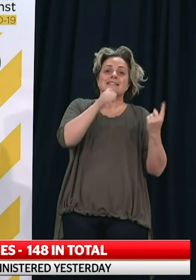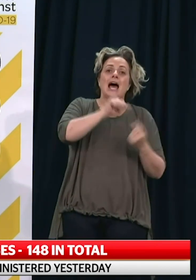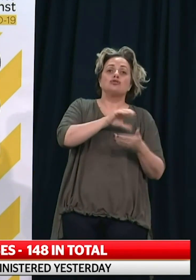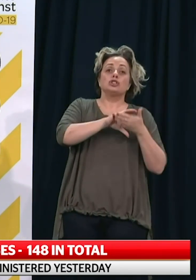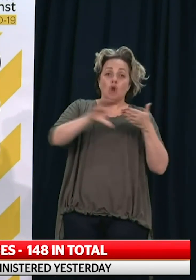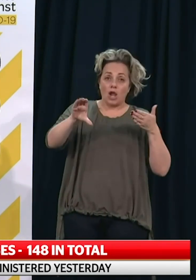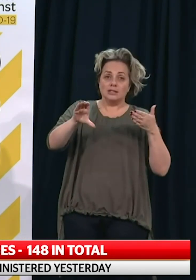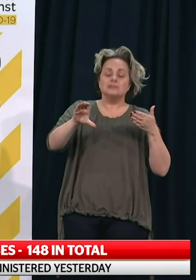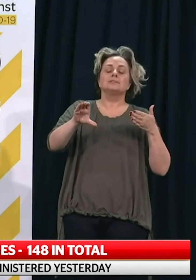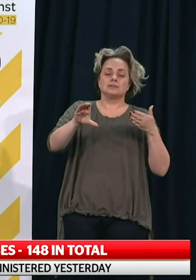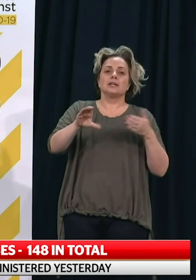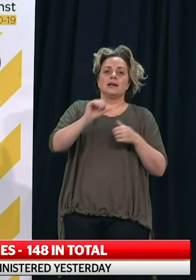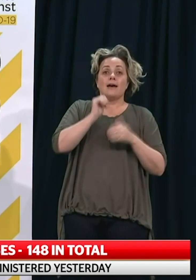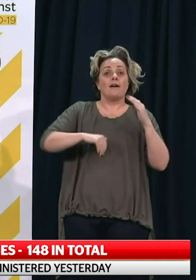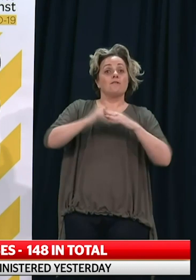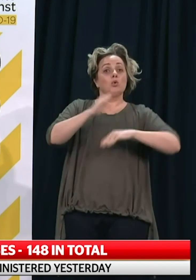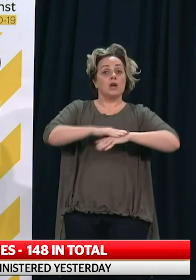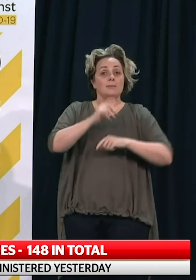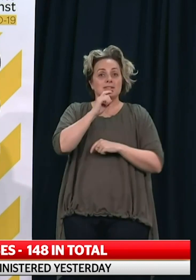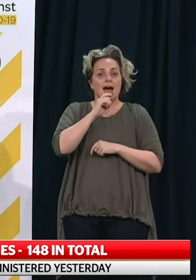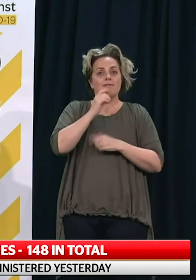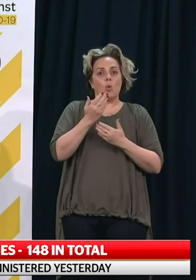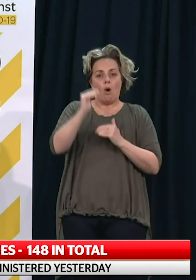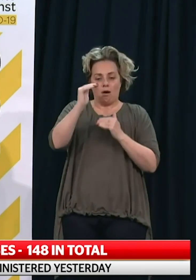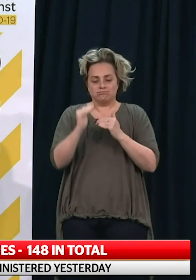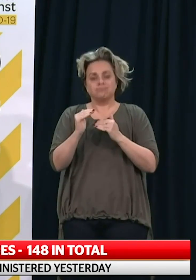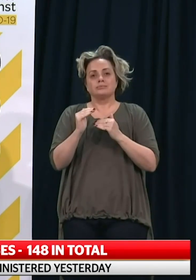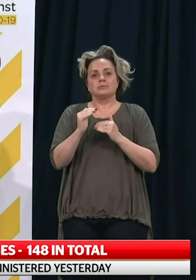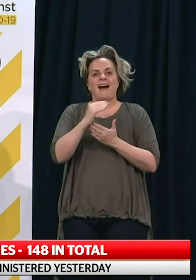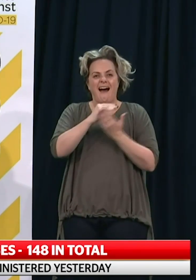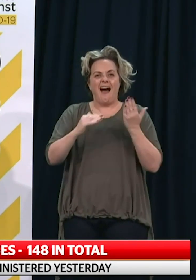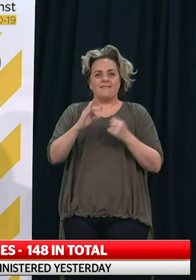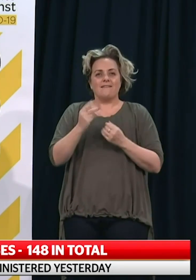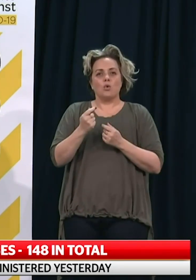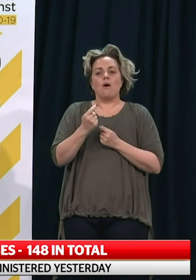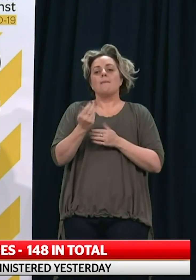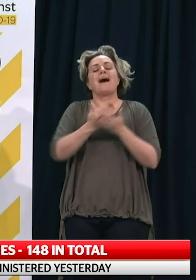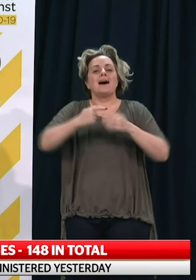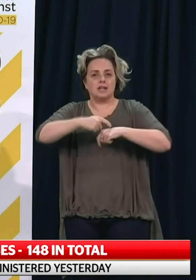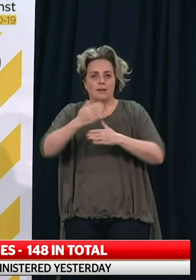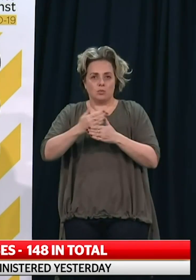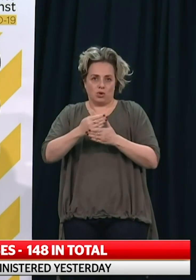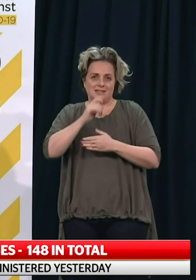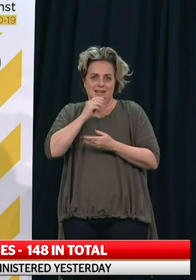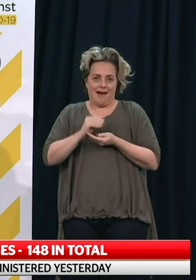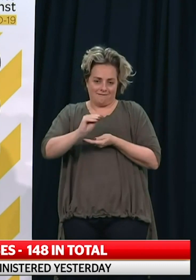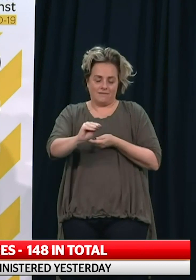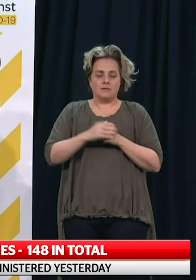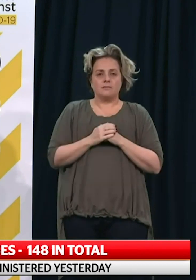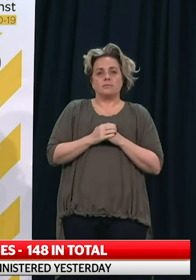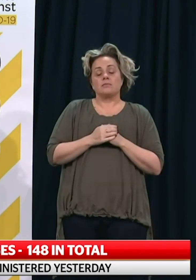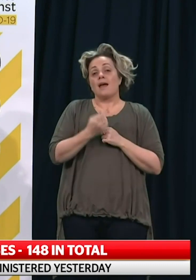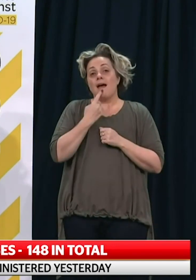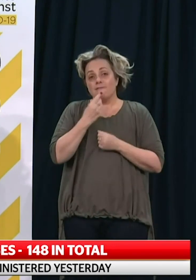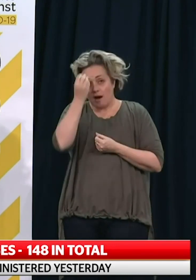for a full-time worker and $359 for each part-time worker. I would advise